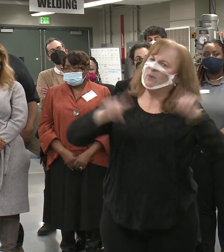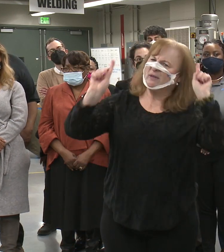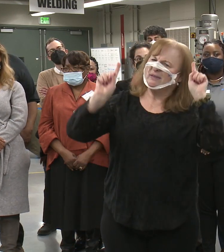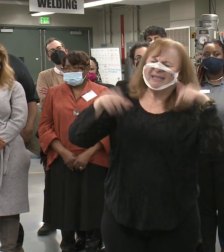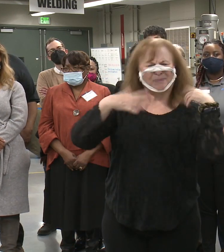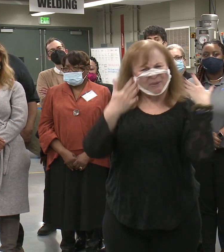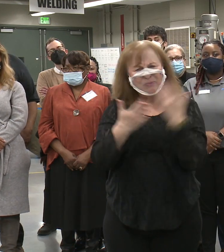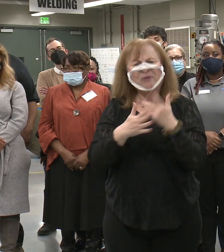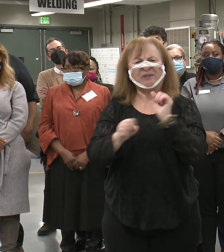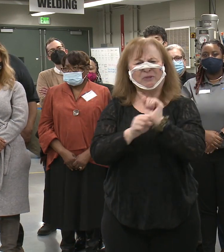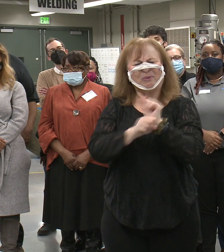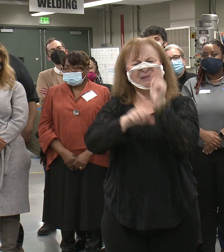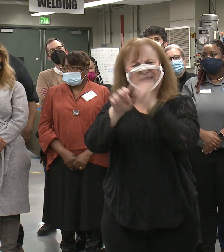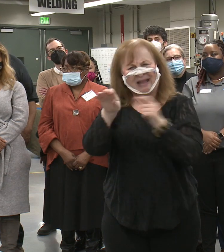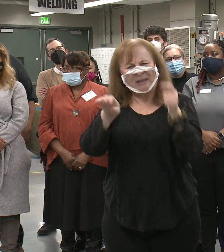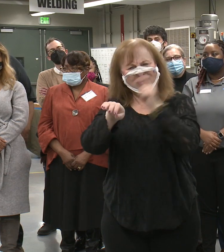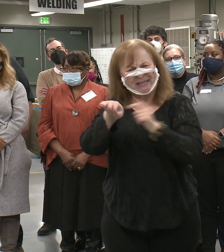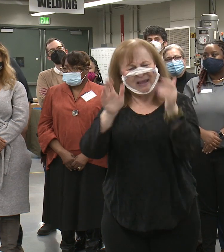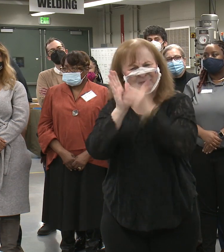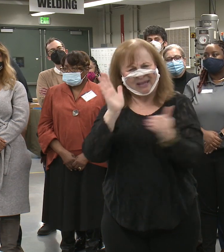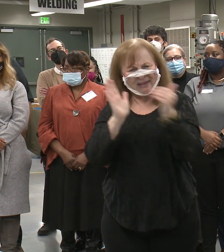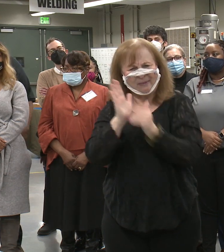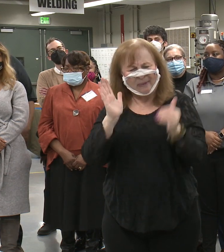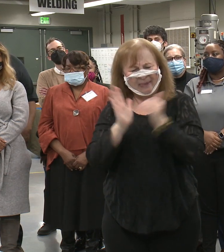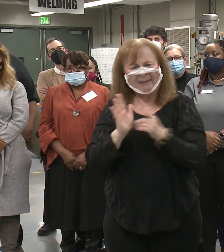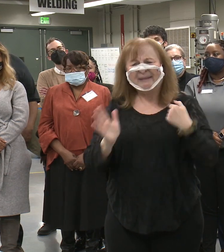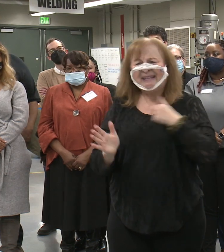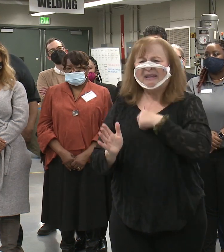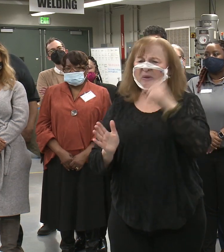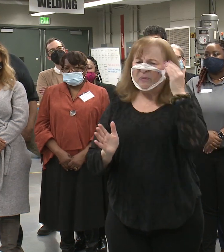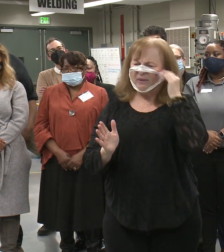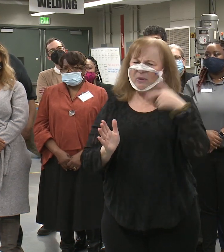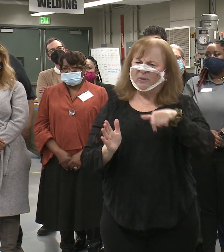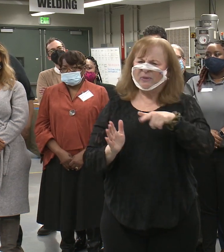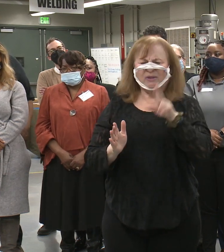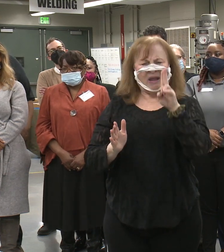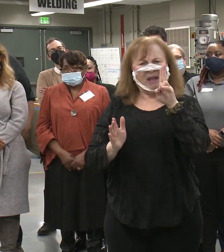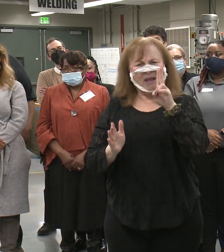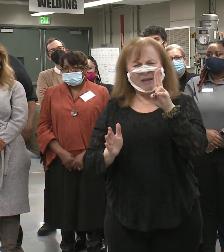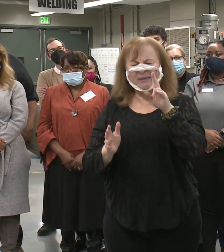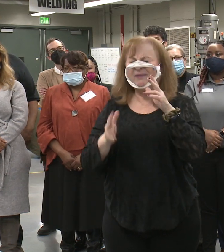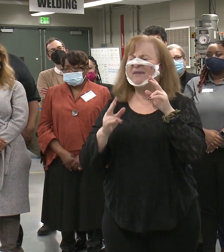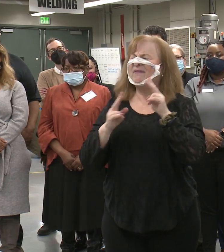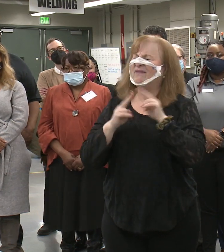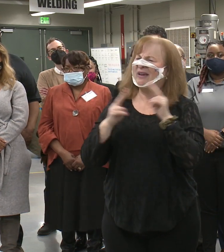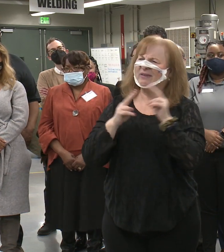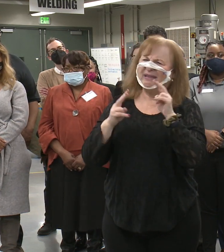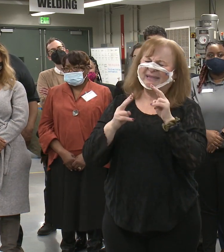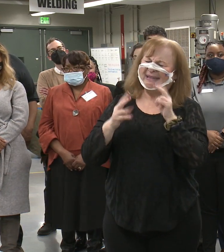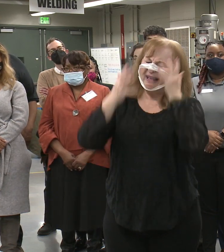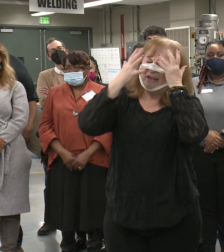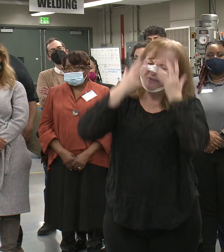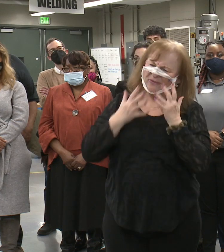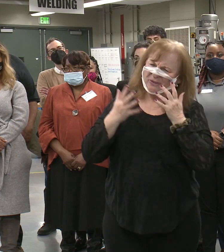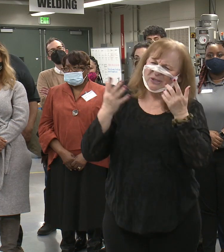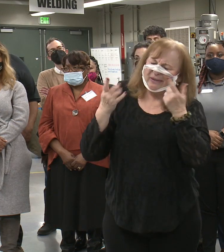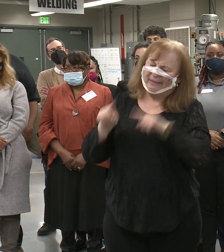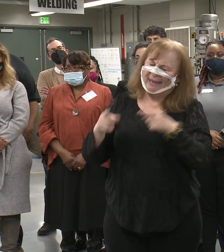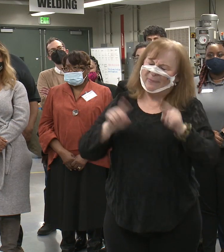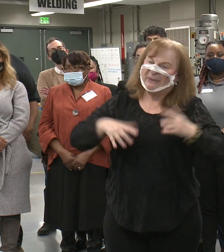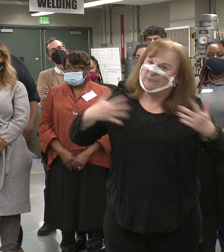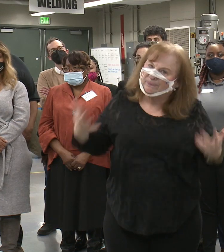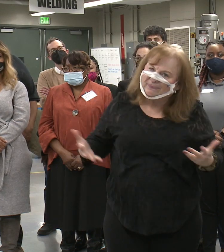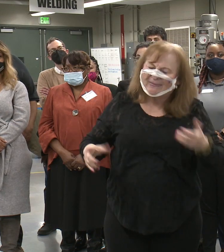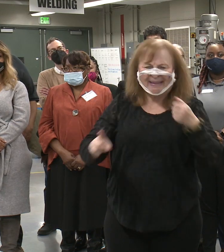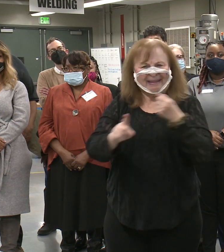It's been proven to work time and time and time again. We know that those are very tragic and unfortunate incidents that happened